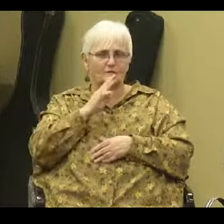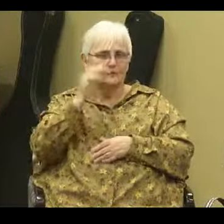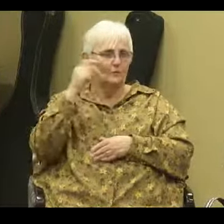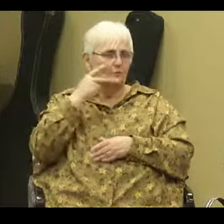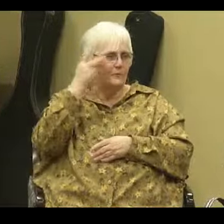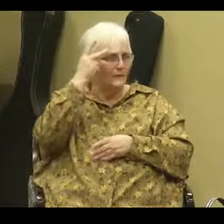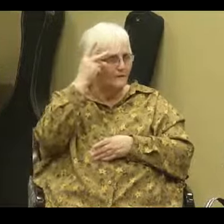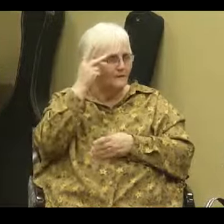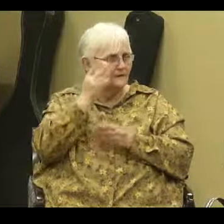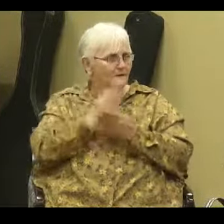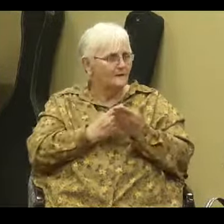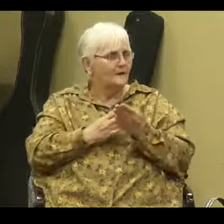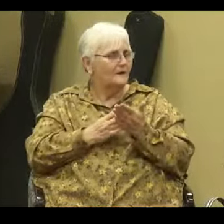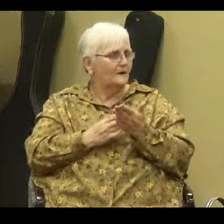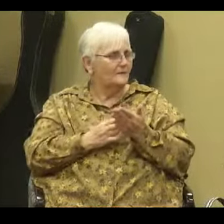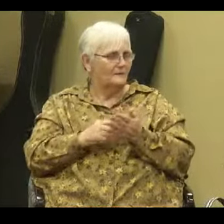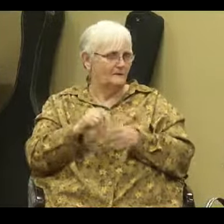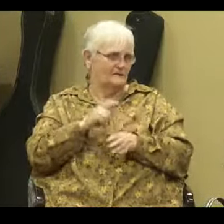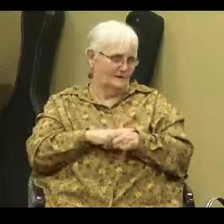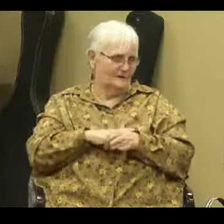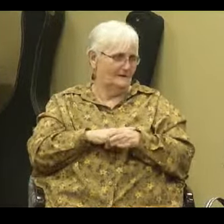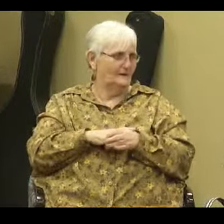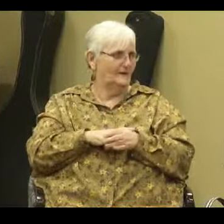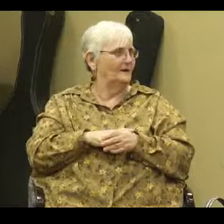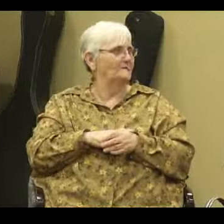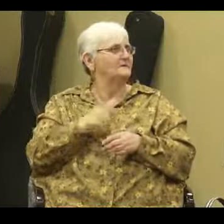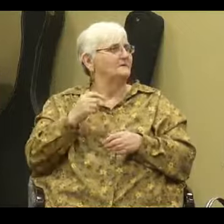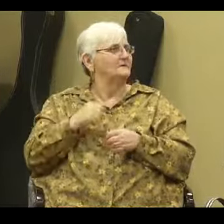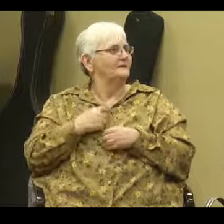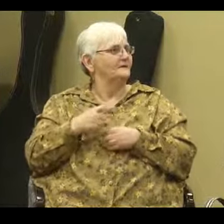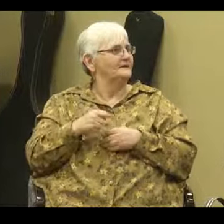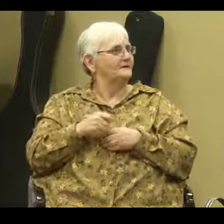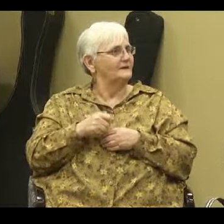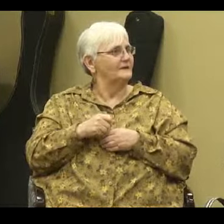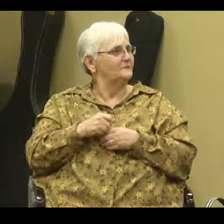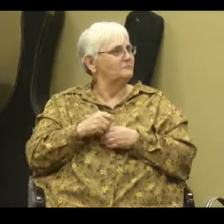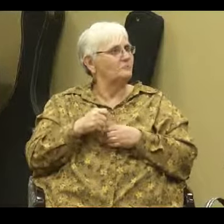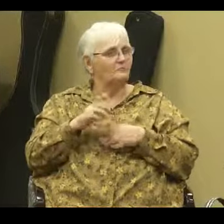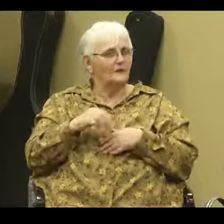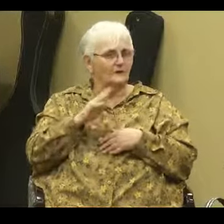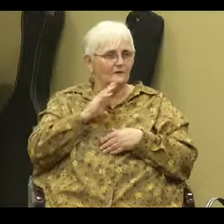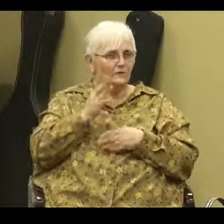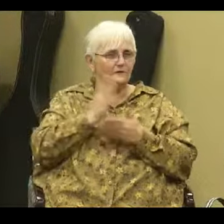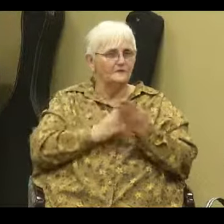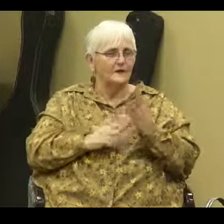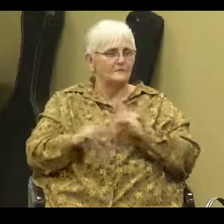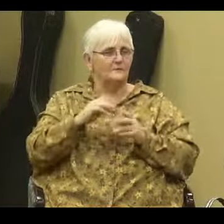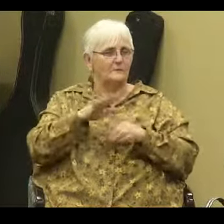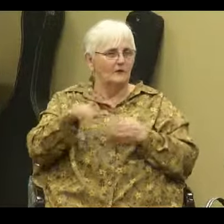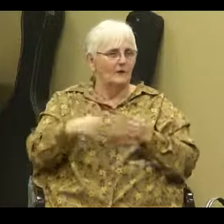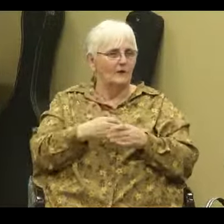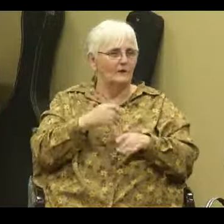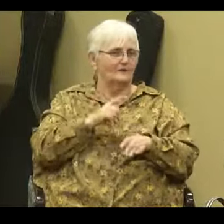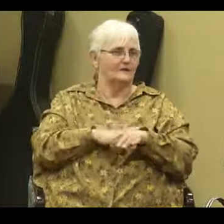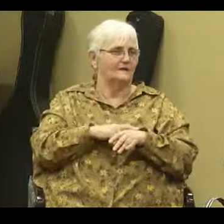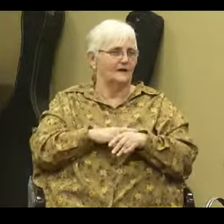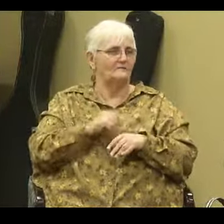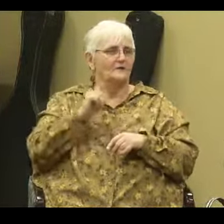some of the time. What's that saying? You can fool some of the people all the time. You can fool